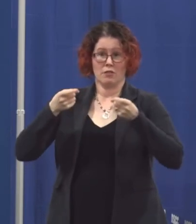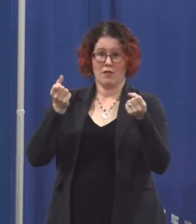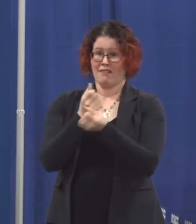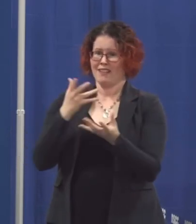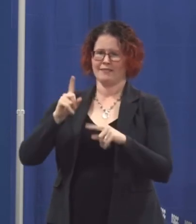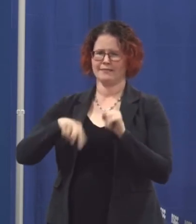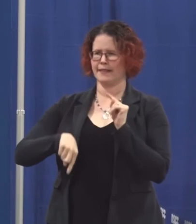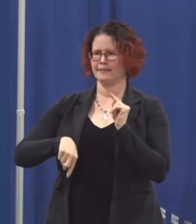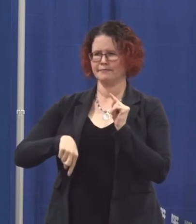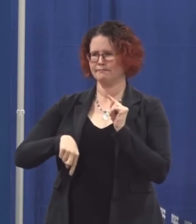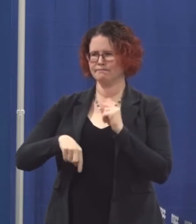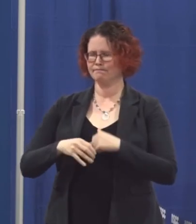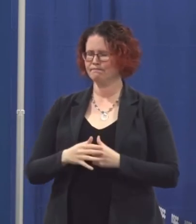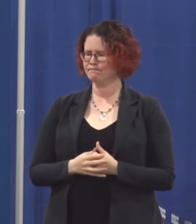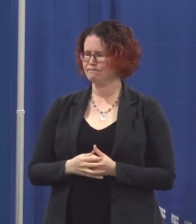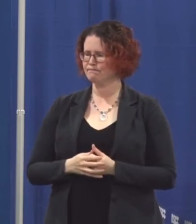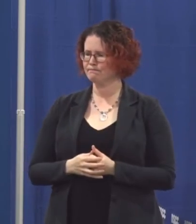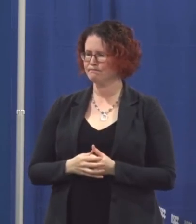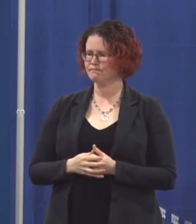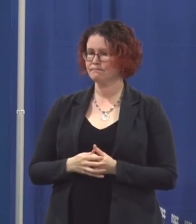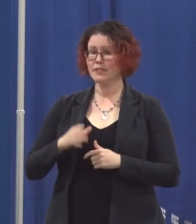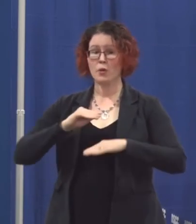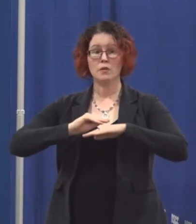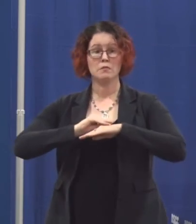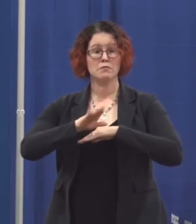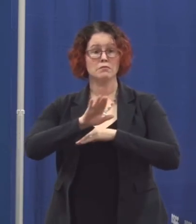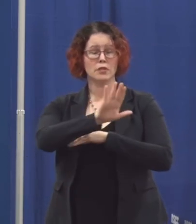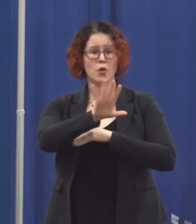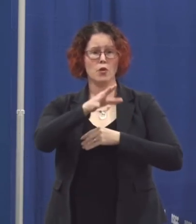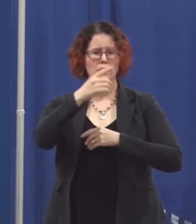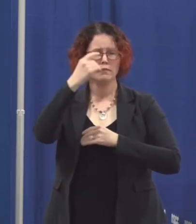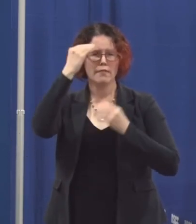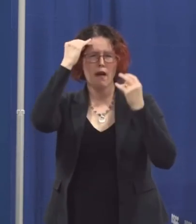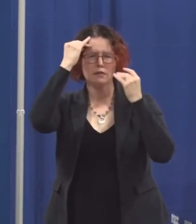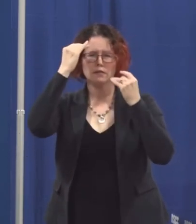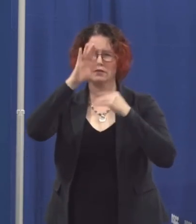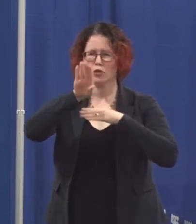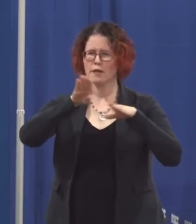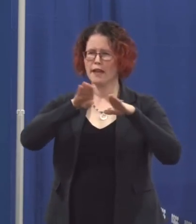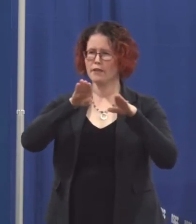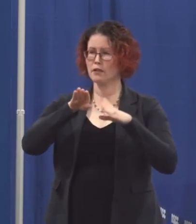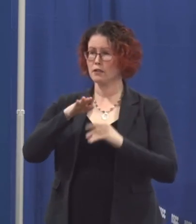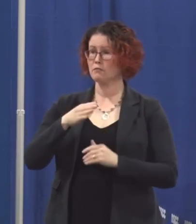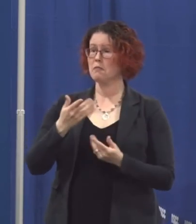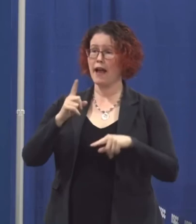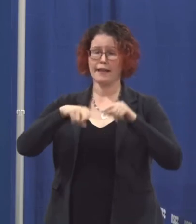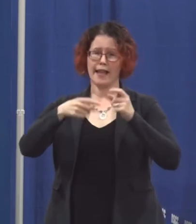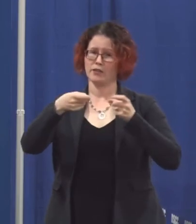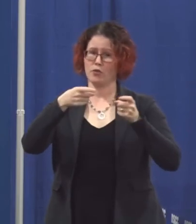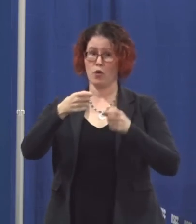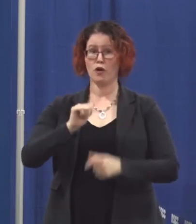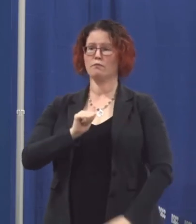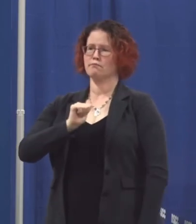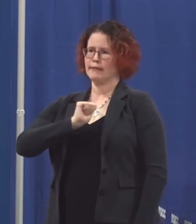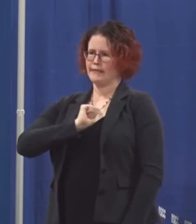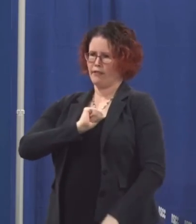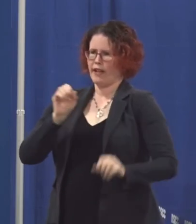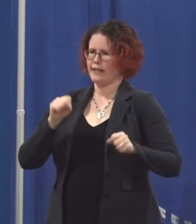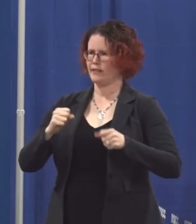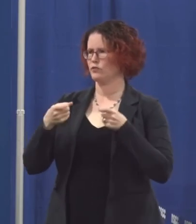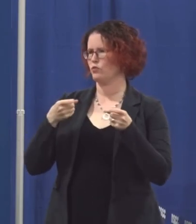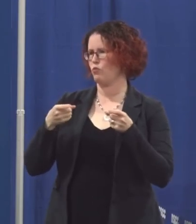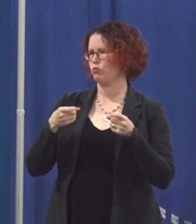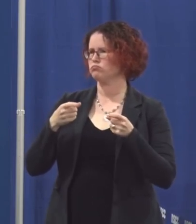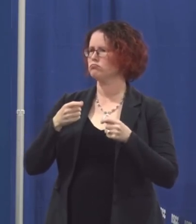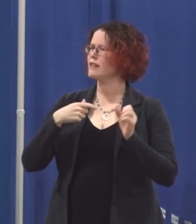we cannot change how other people think and behave we can change ourselves in childcare we have